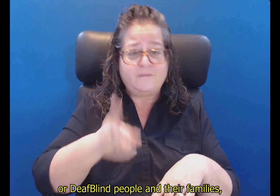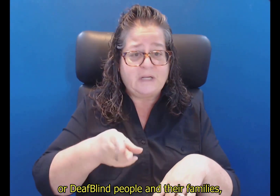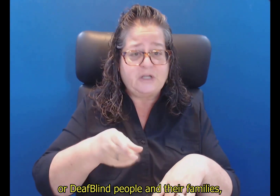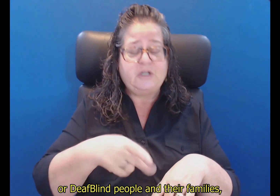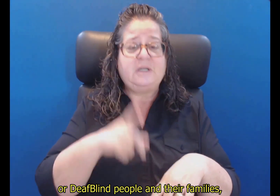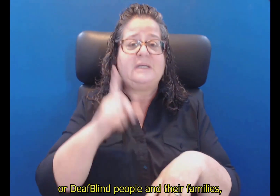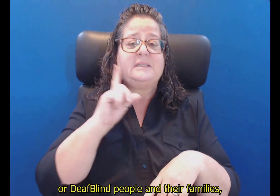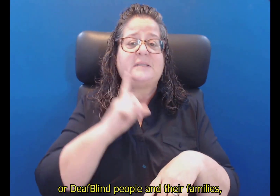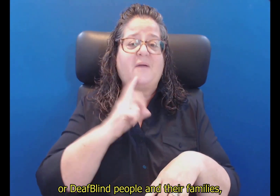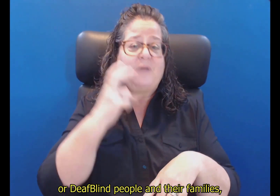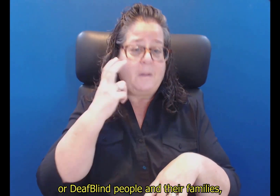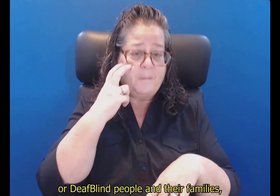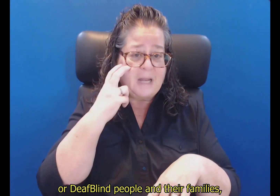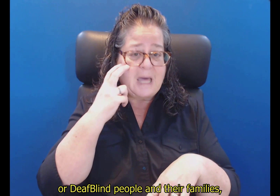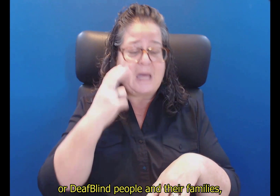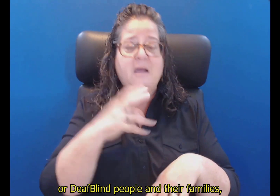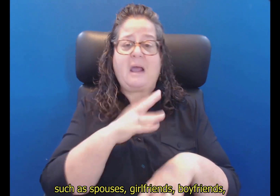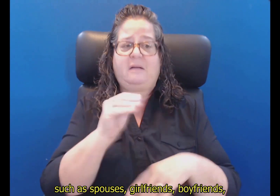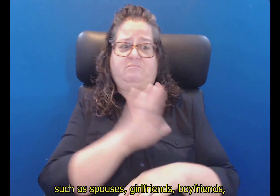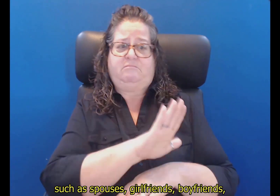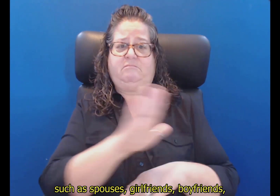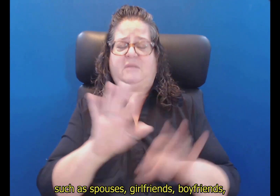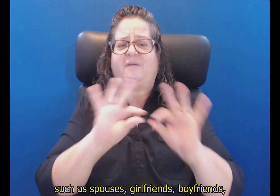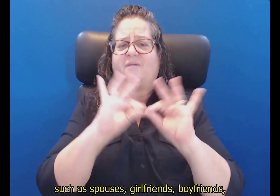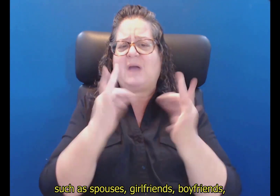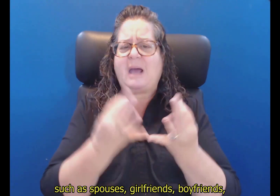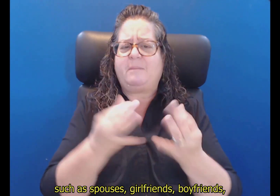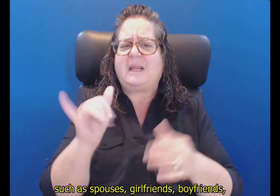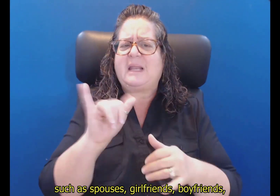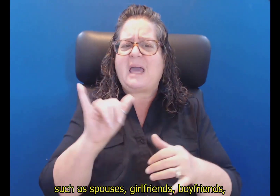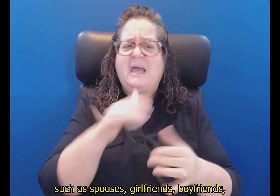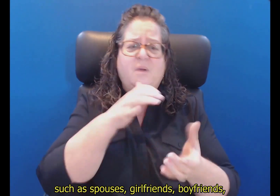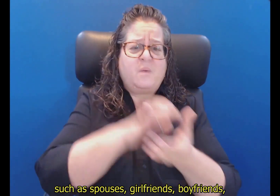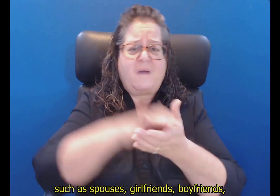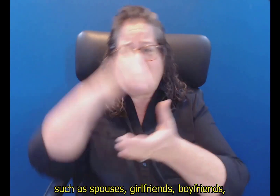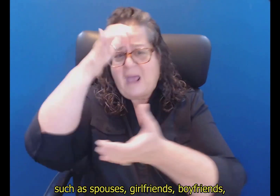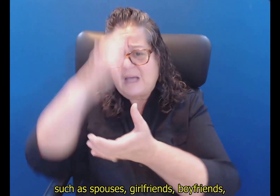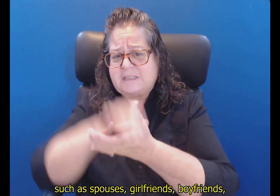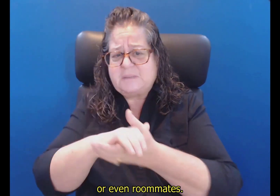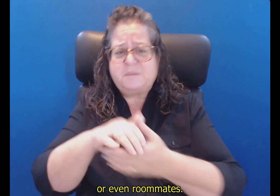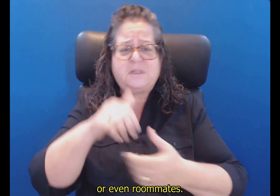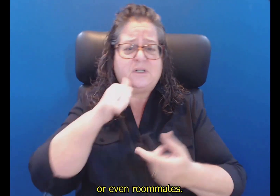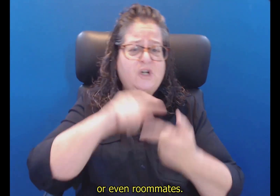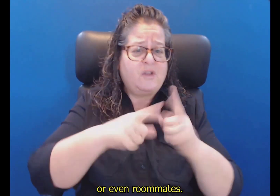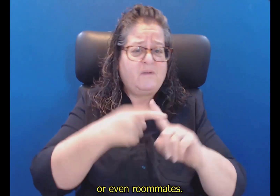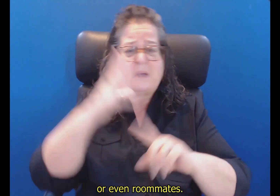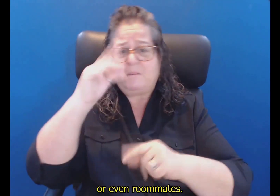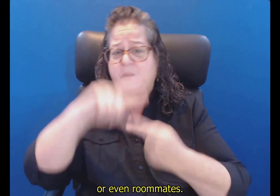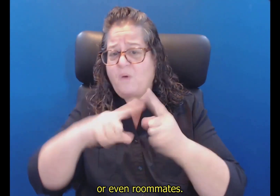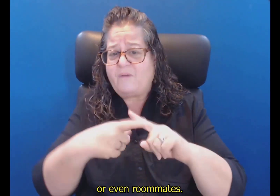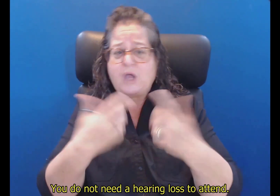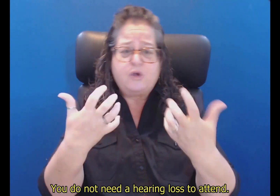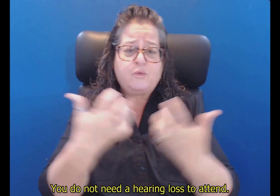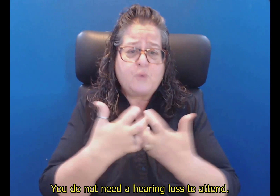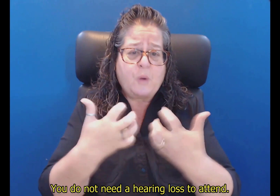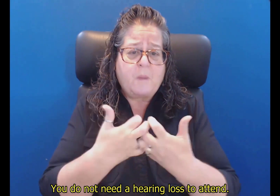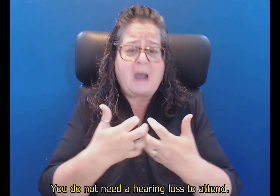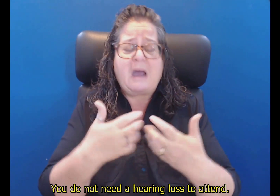or deafblind people and their families, such as spouses, girlfriends, boyfriends, or even roommates. You do not need a hearing